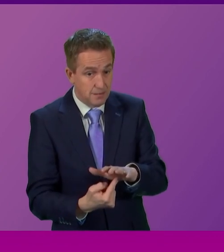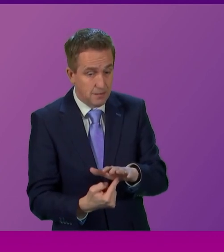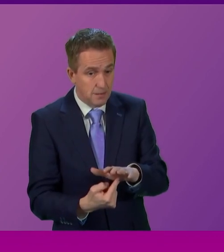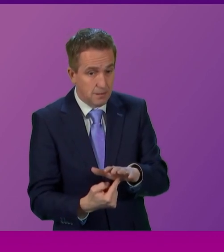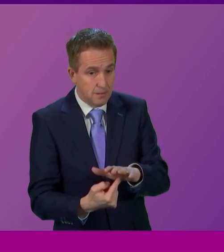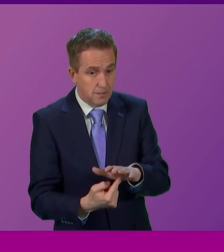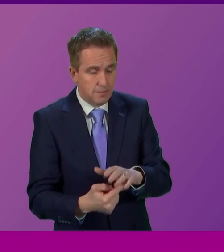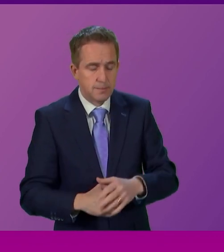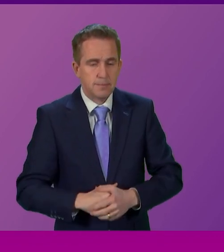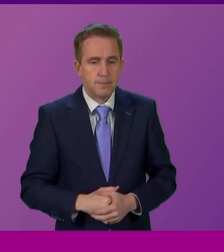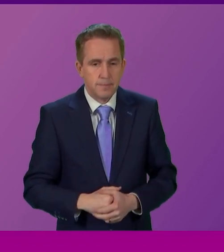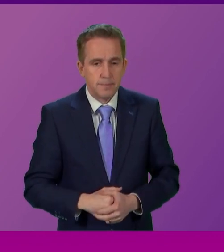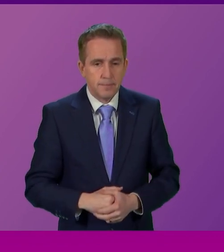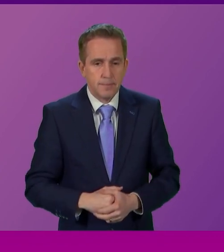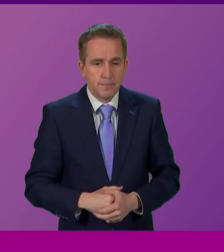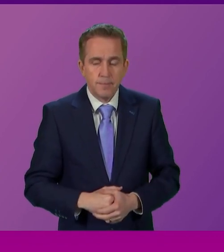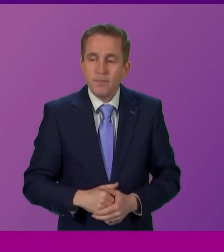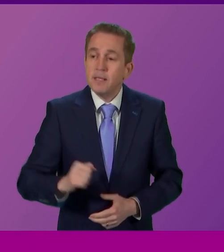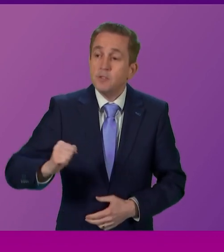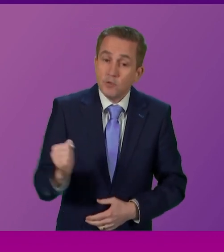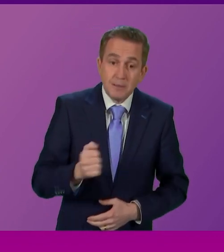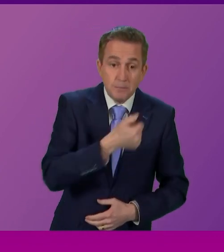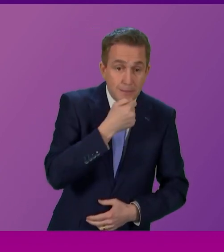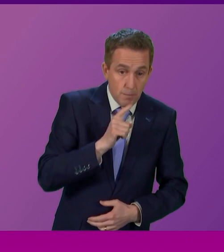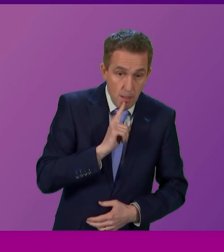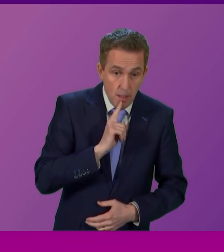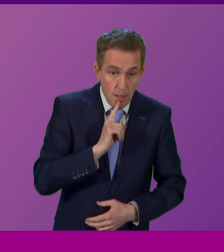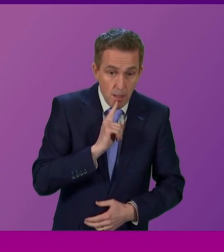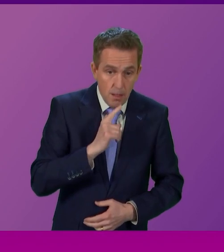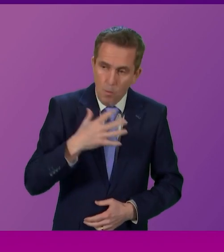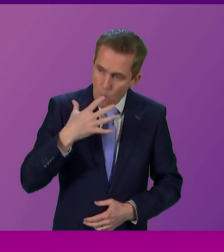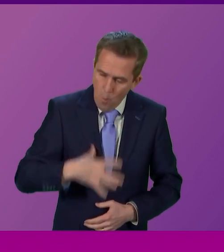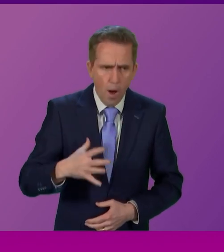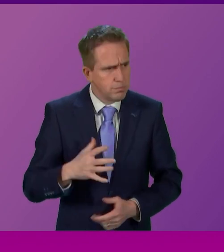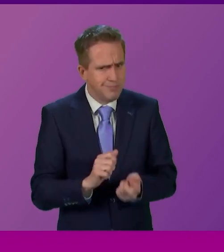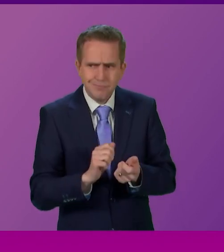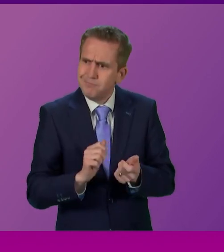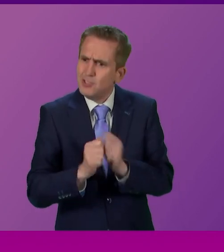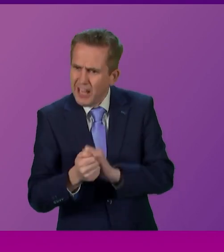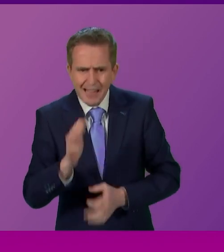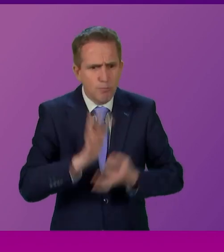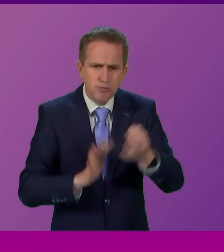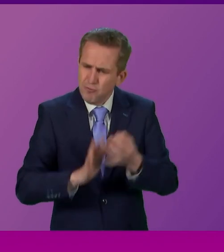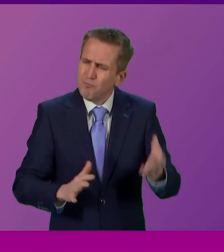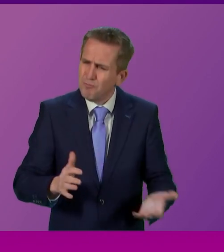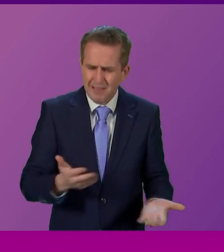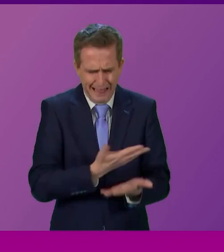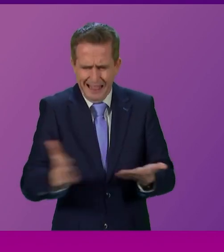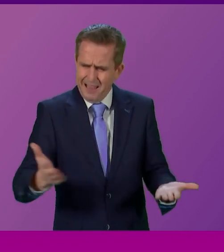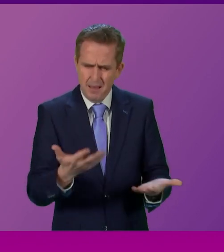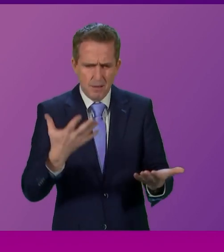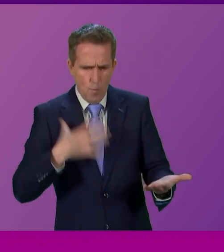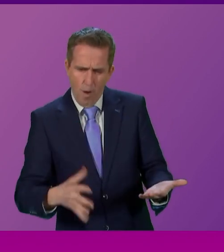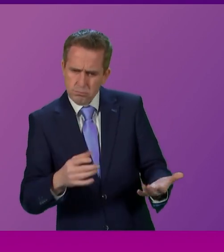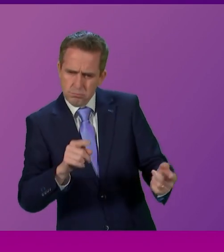clear, Presiding Officer, that people in Scotland want to see change. That is clear. Across Scotland, communities